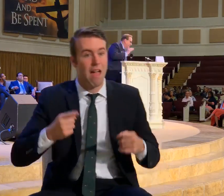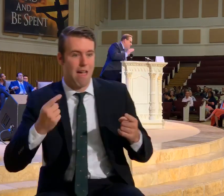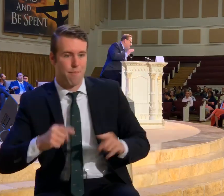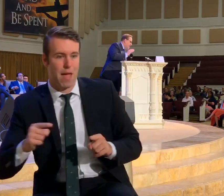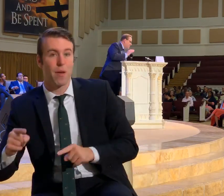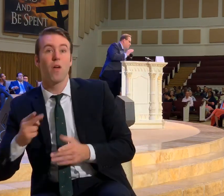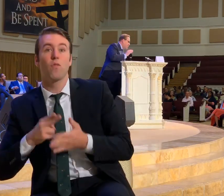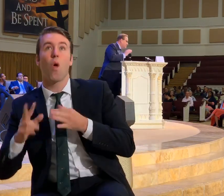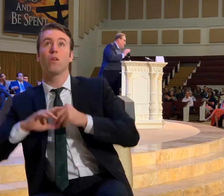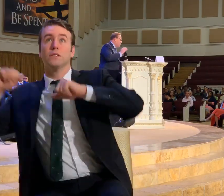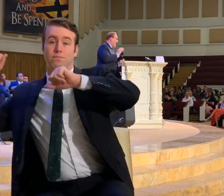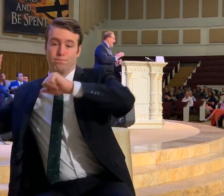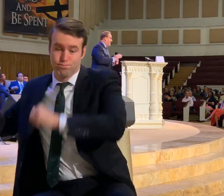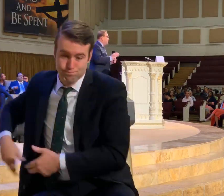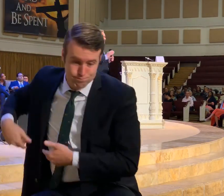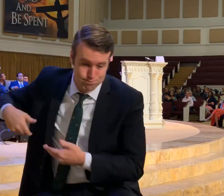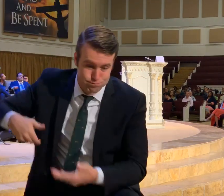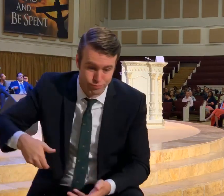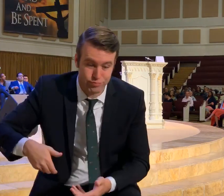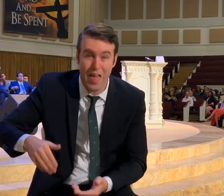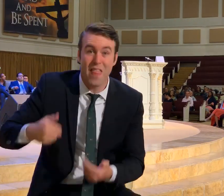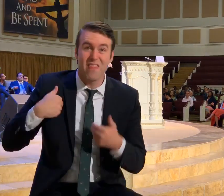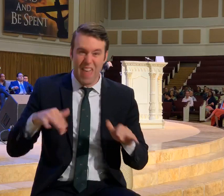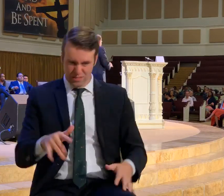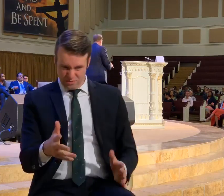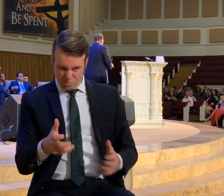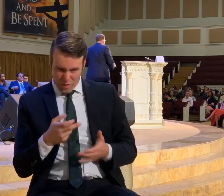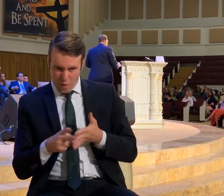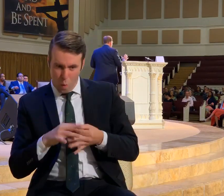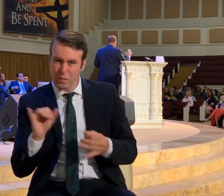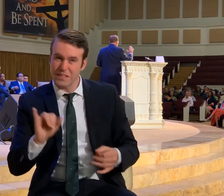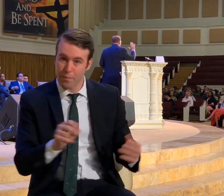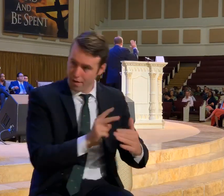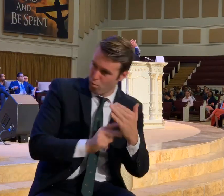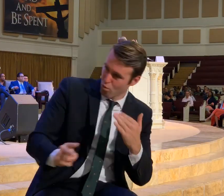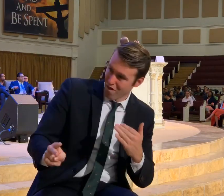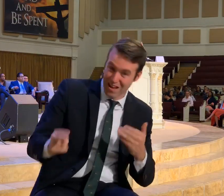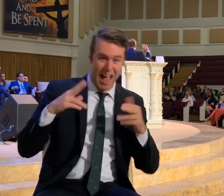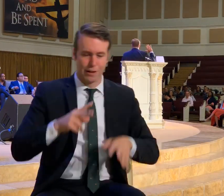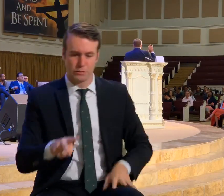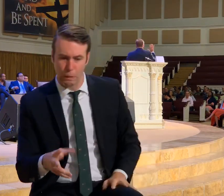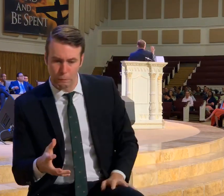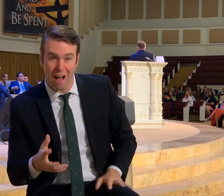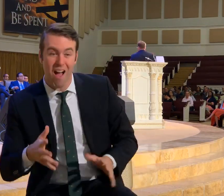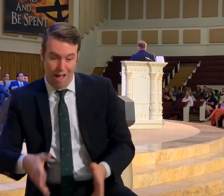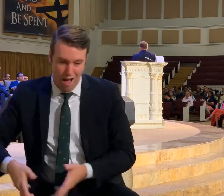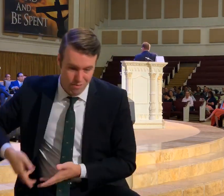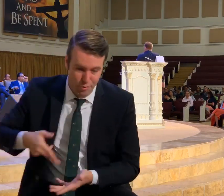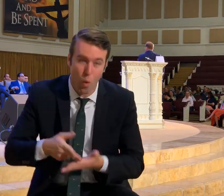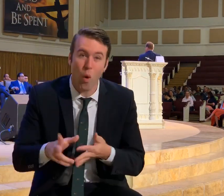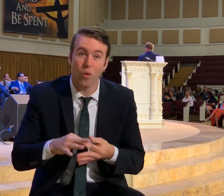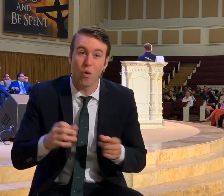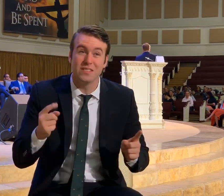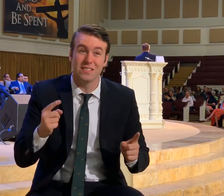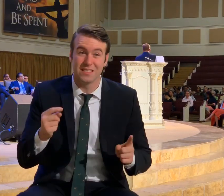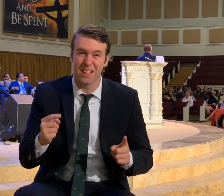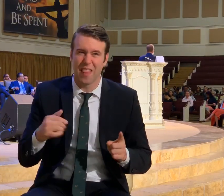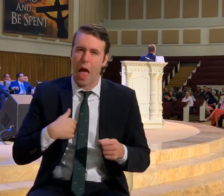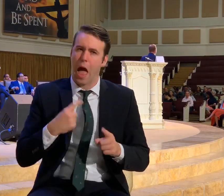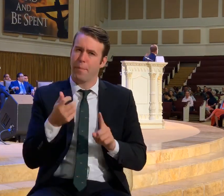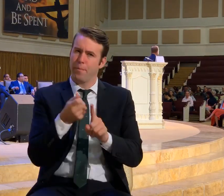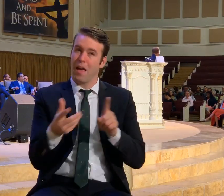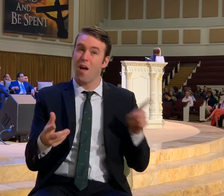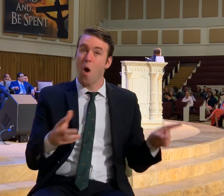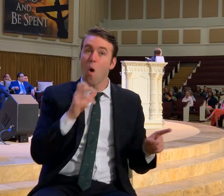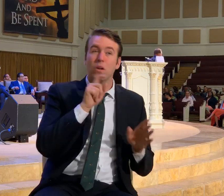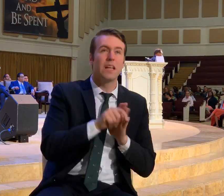Ghost sent down from heaven. Which things the angels desire. So he said. All those great Old Testament prophets. They